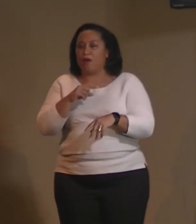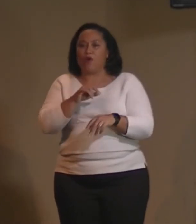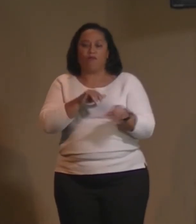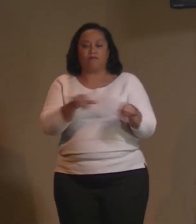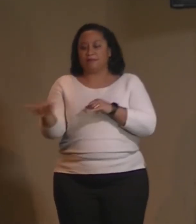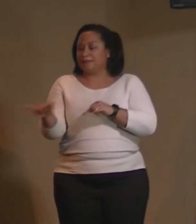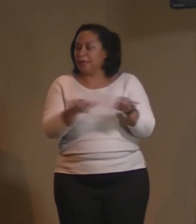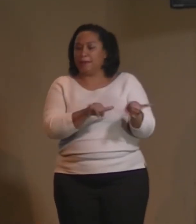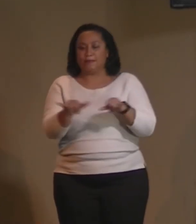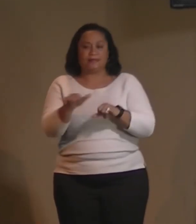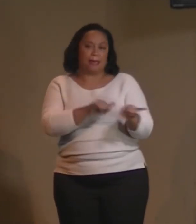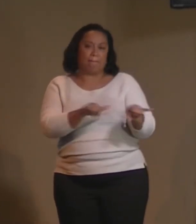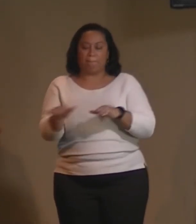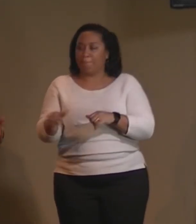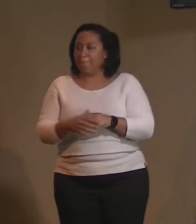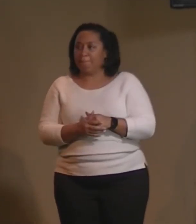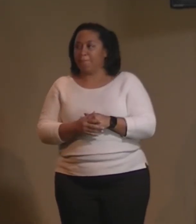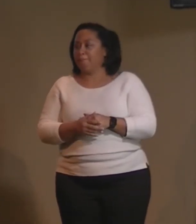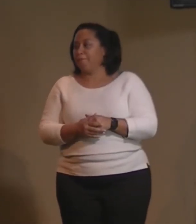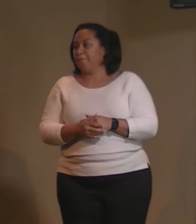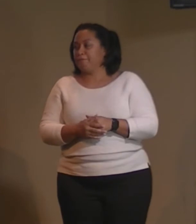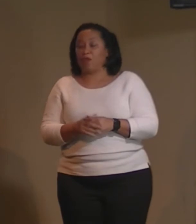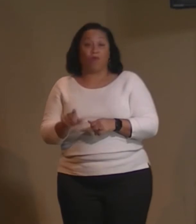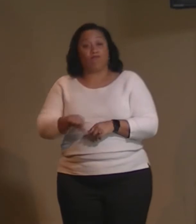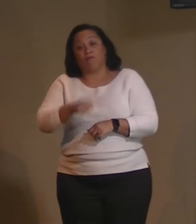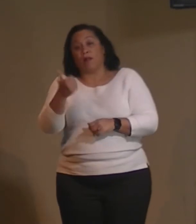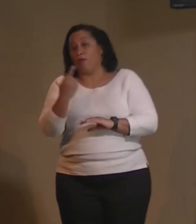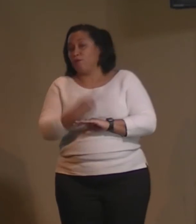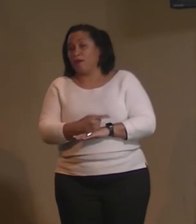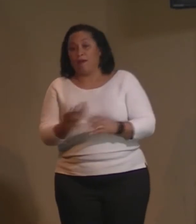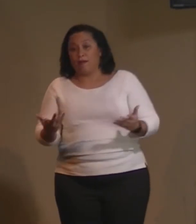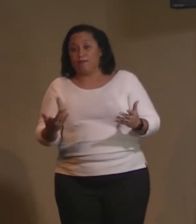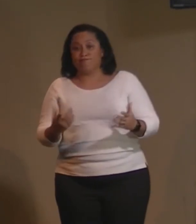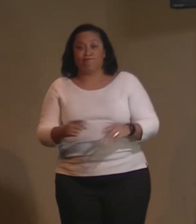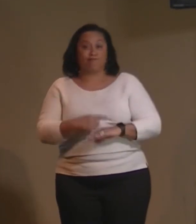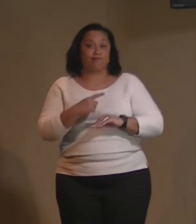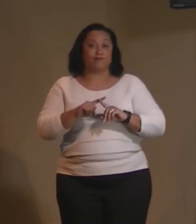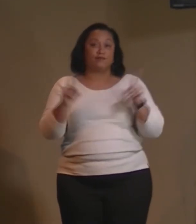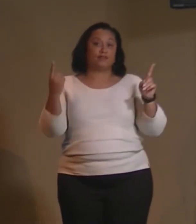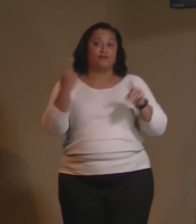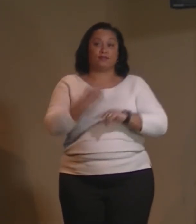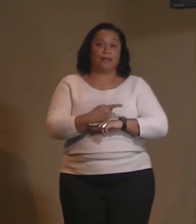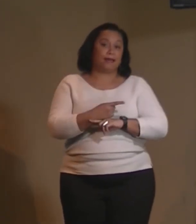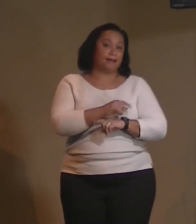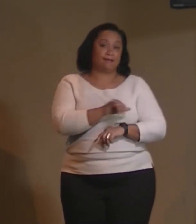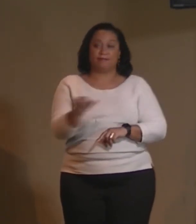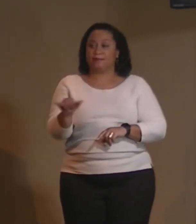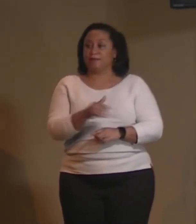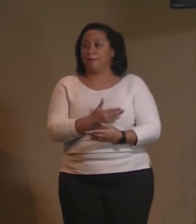going today? Same old, same old. Or, same, another day. Different day, but same old.